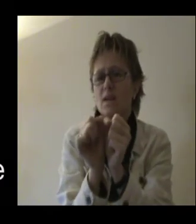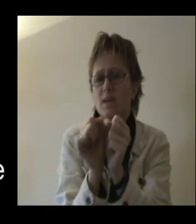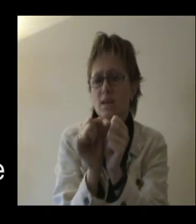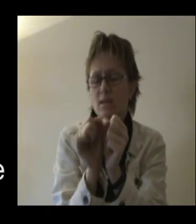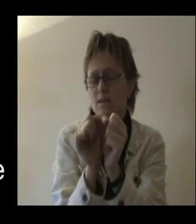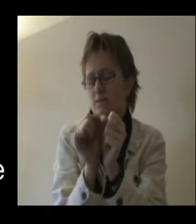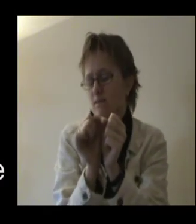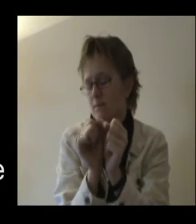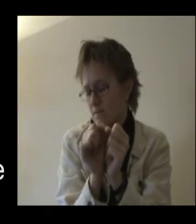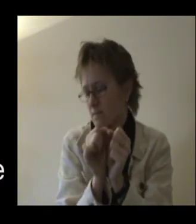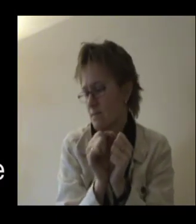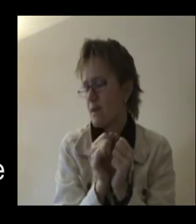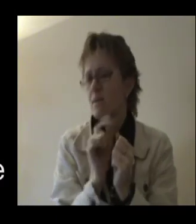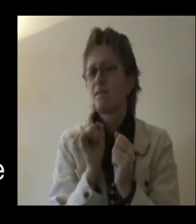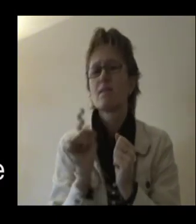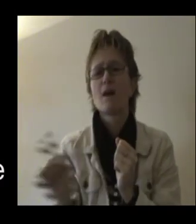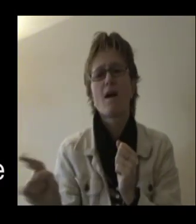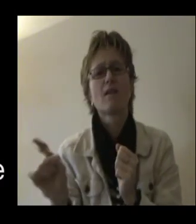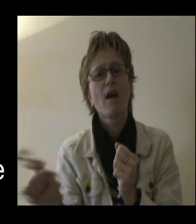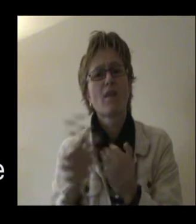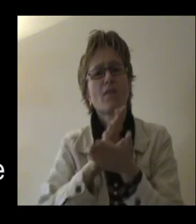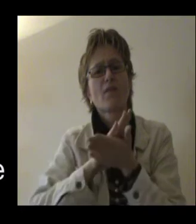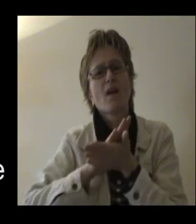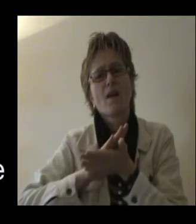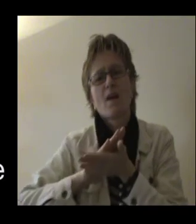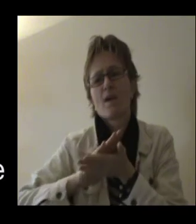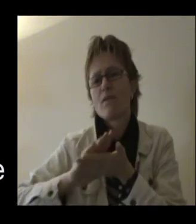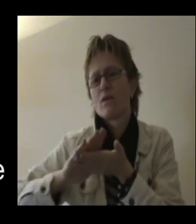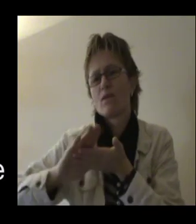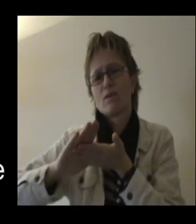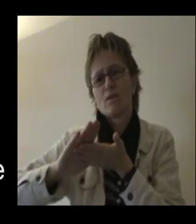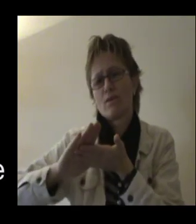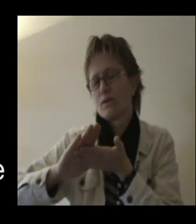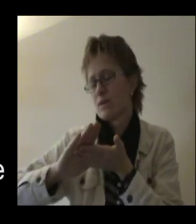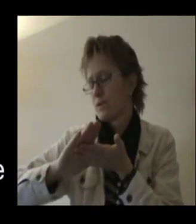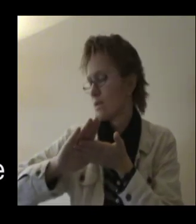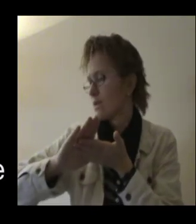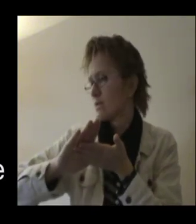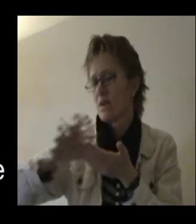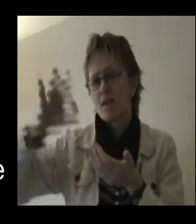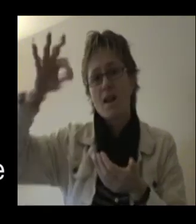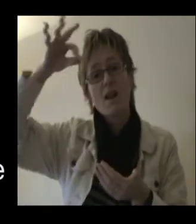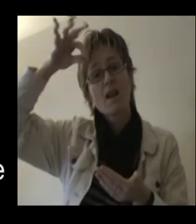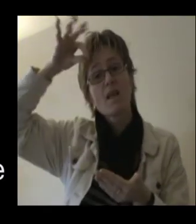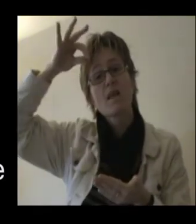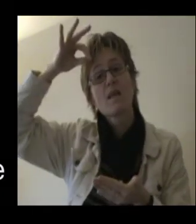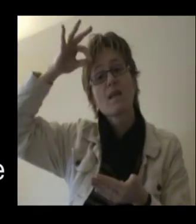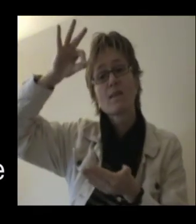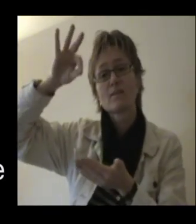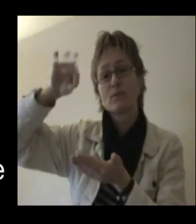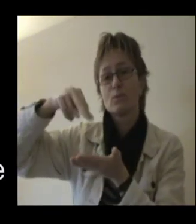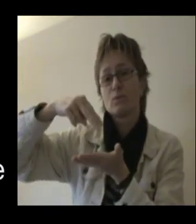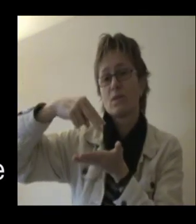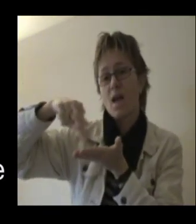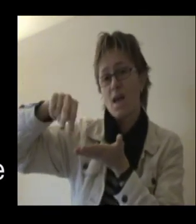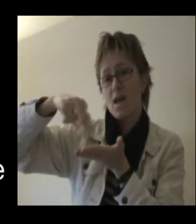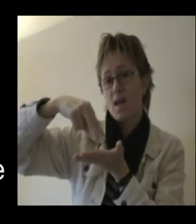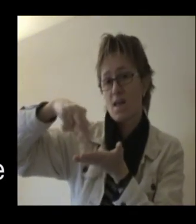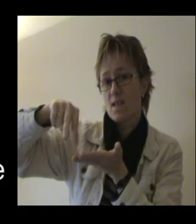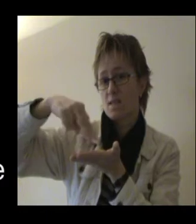That never learns to dance